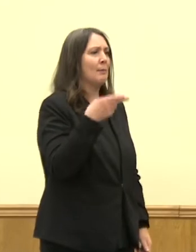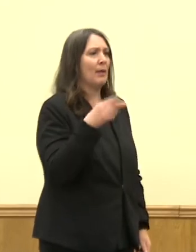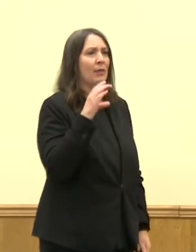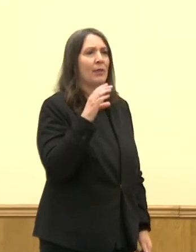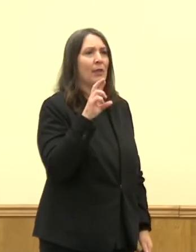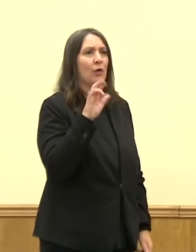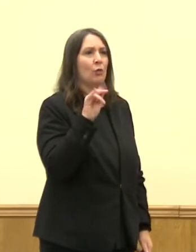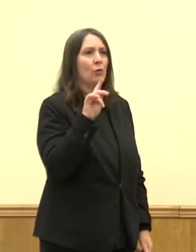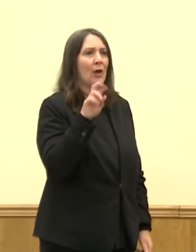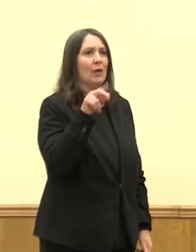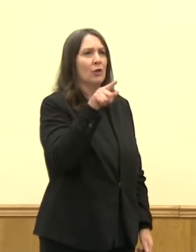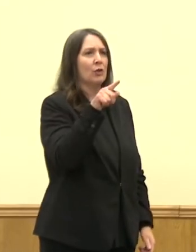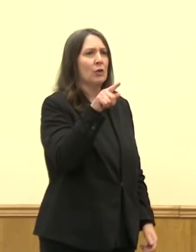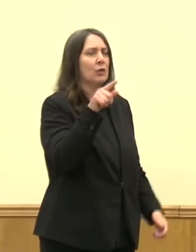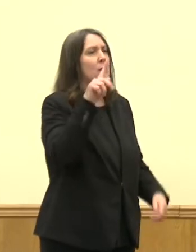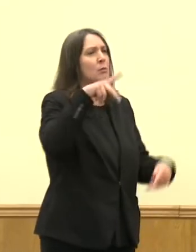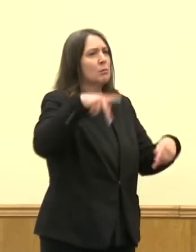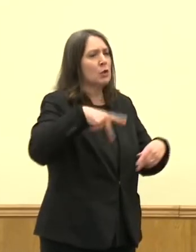Superintendent.